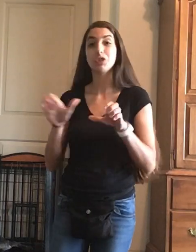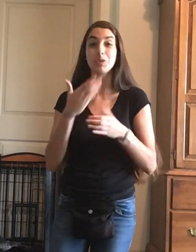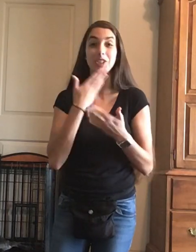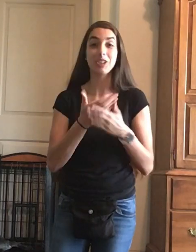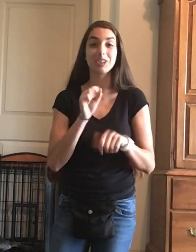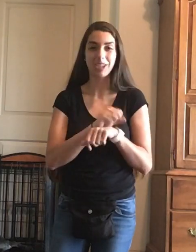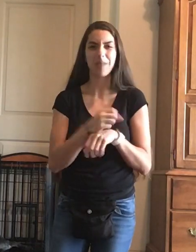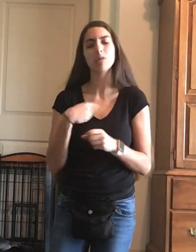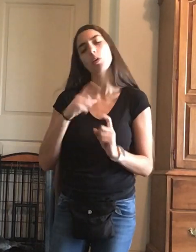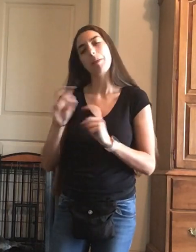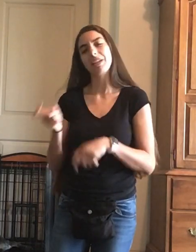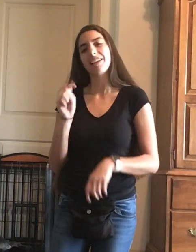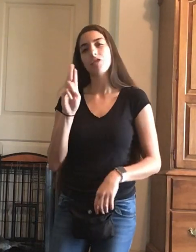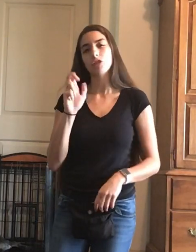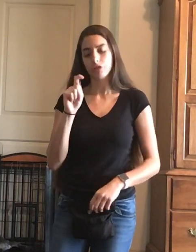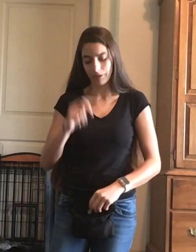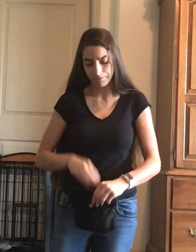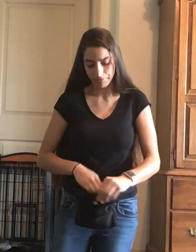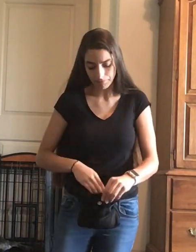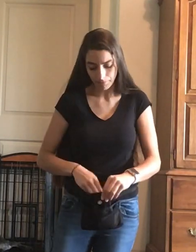she is doing a great job, so I'm going to go ahead and give her a treat.